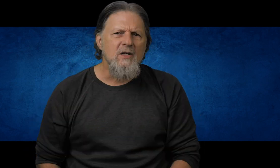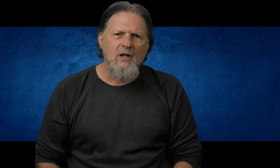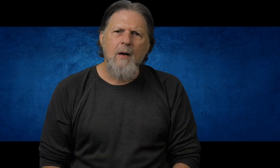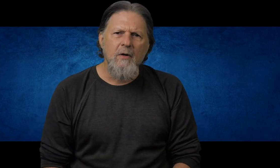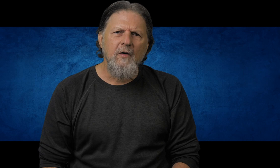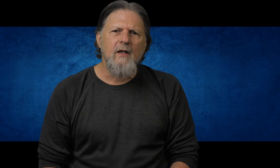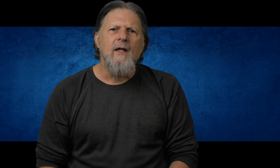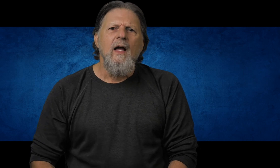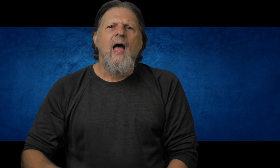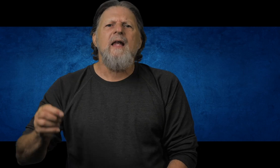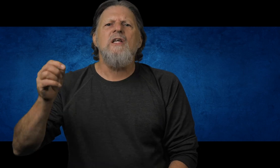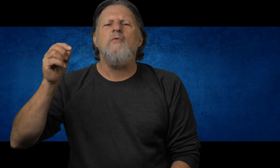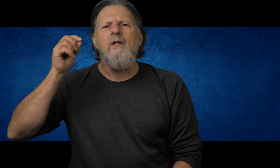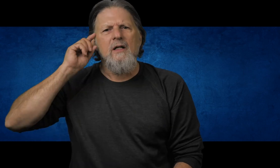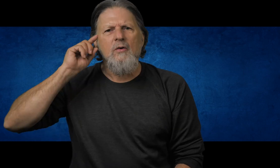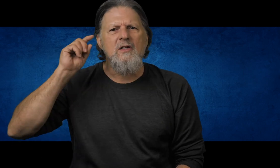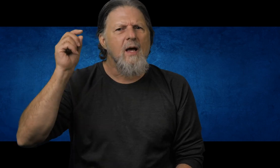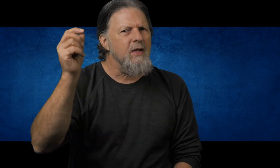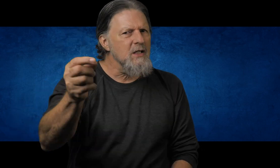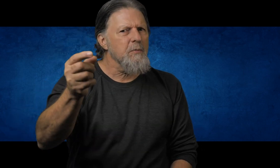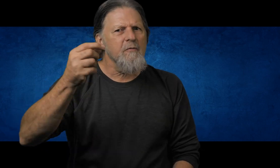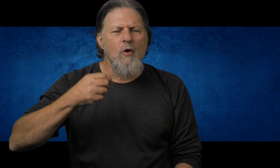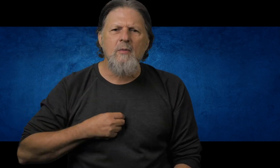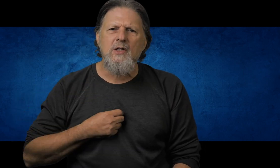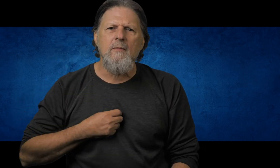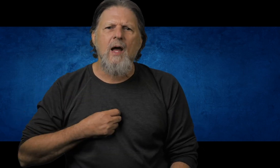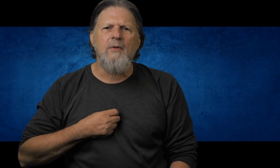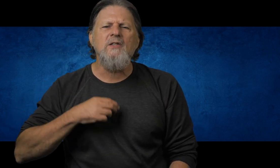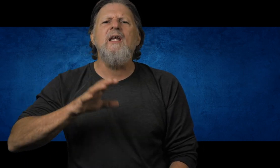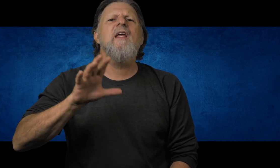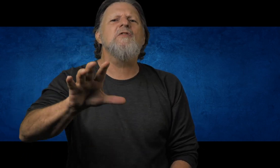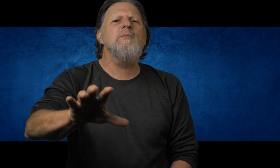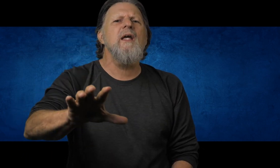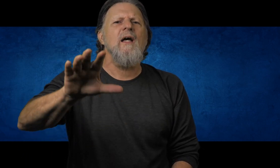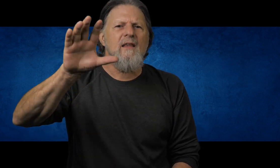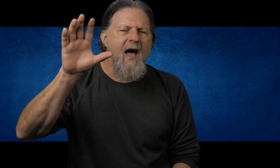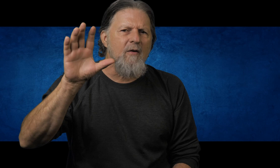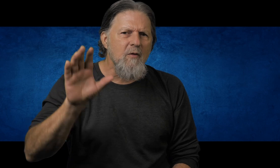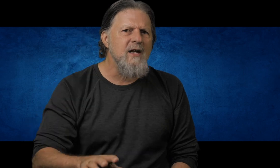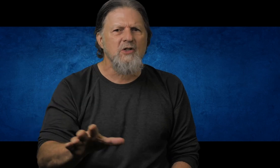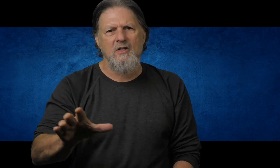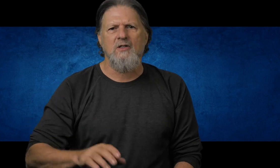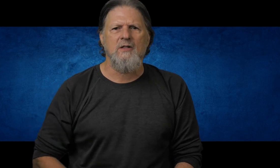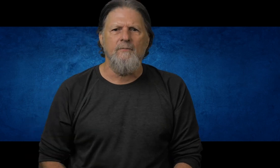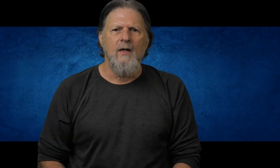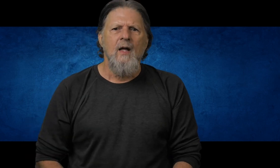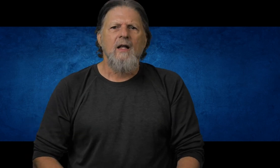his law perfectly and is willing to accept his performance in my place. He gives me that righteousness. Now